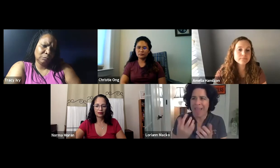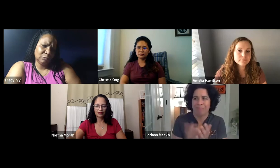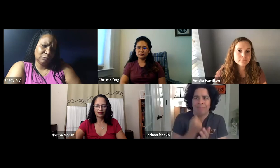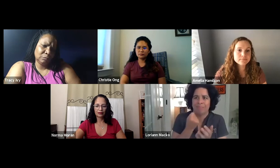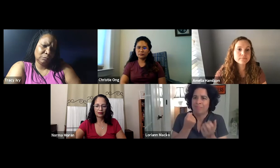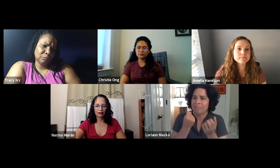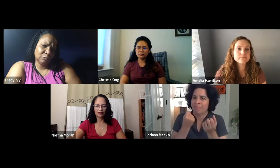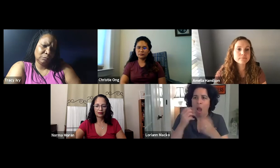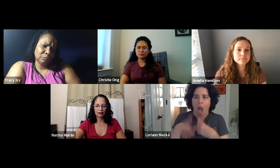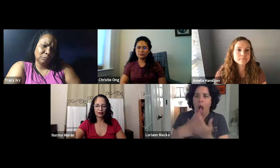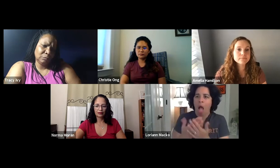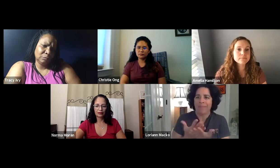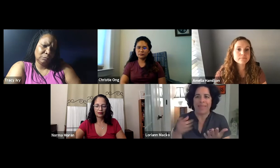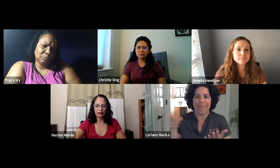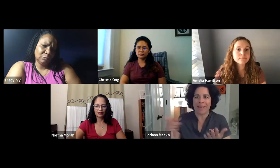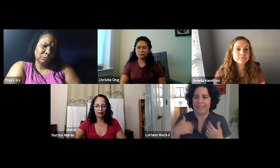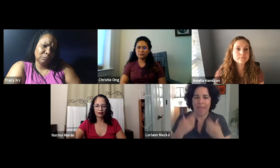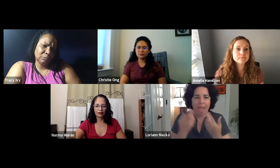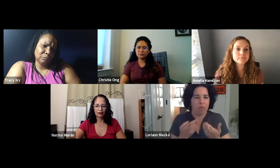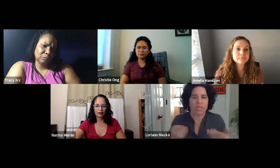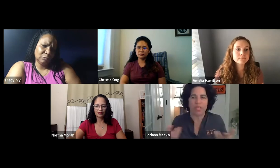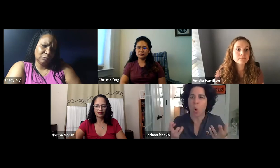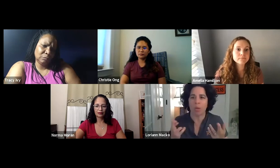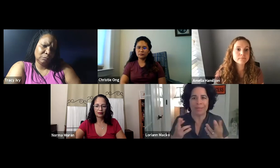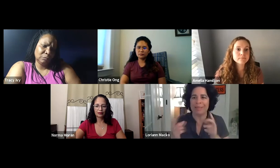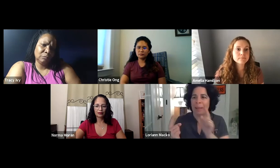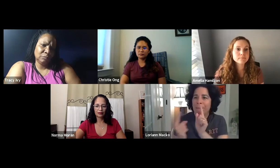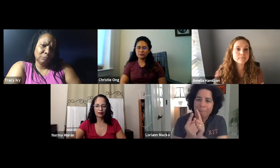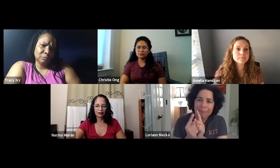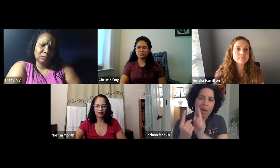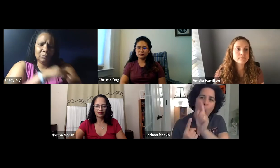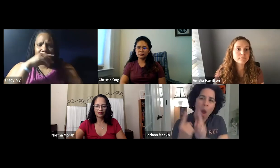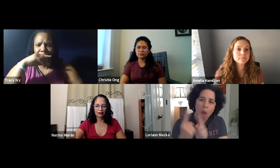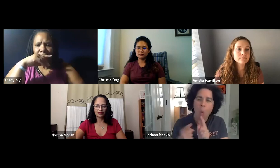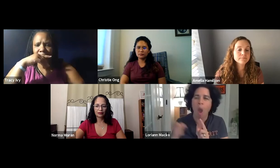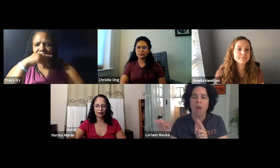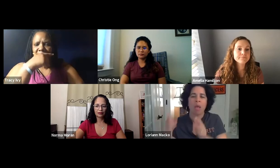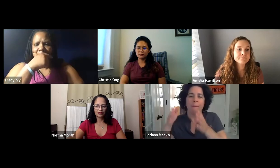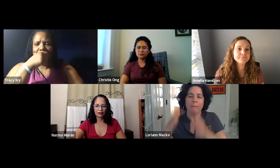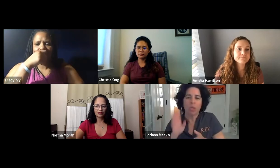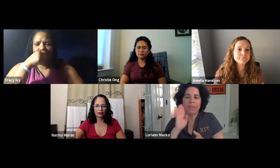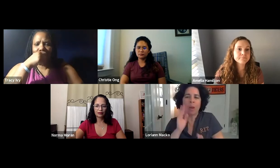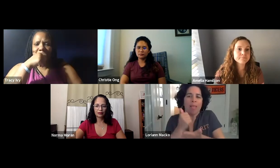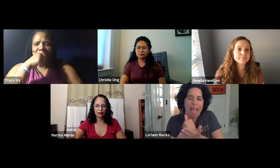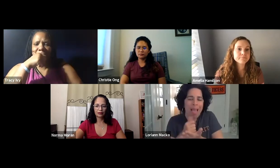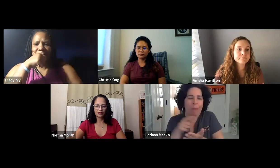career fair. You can take advantage of all of the resources that NCE has. can meet one on one